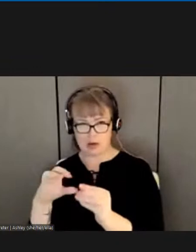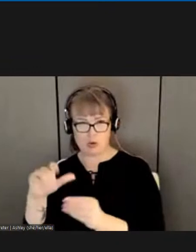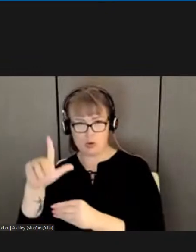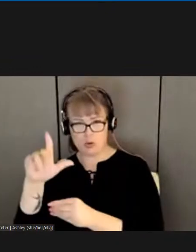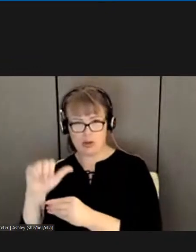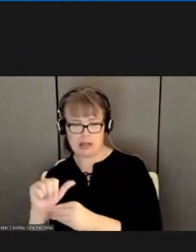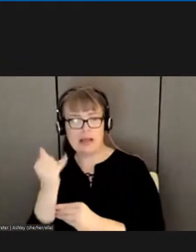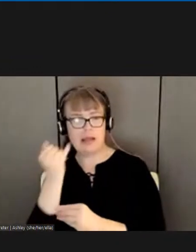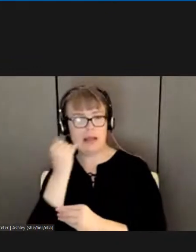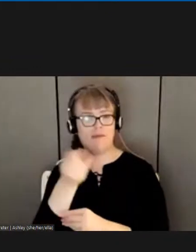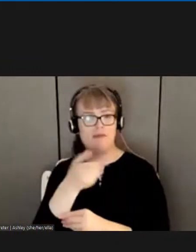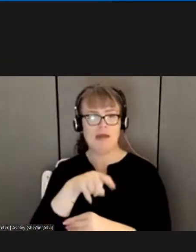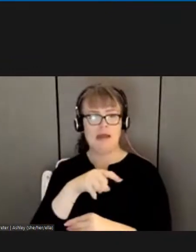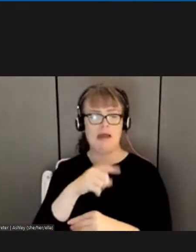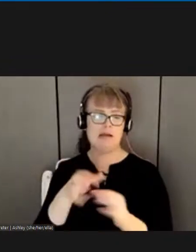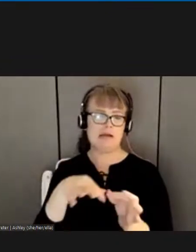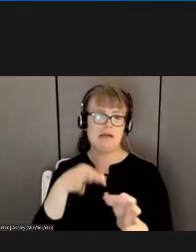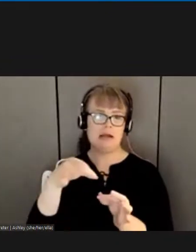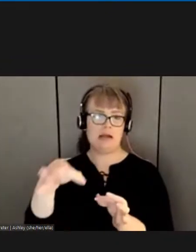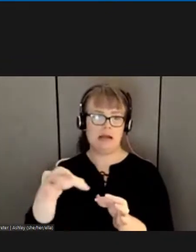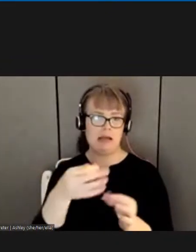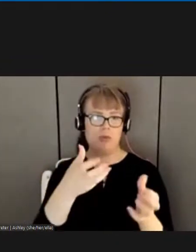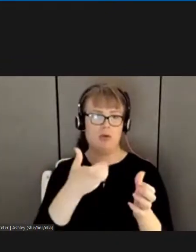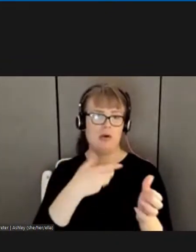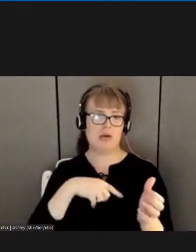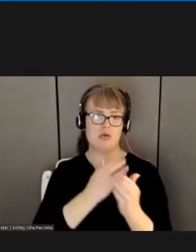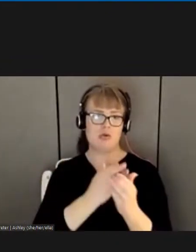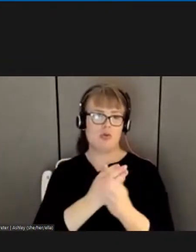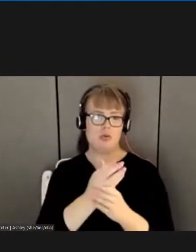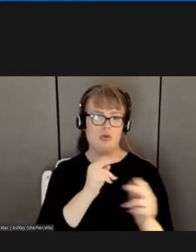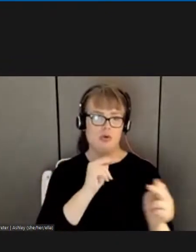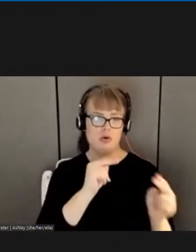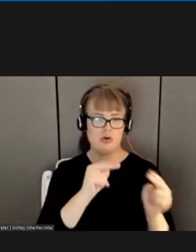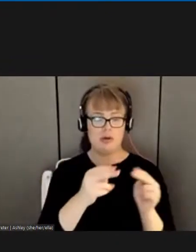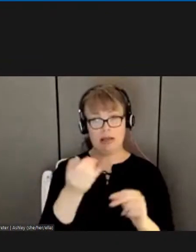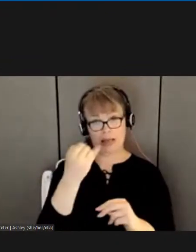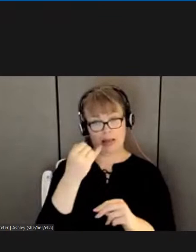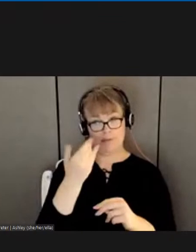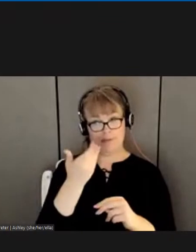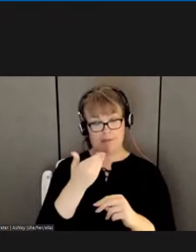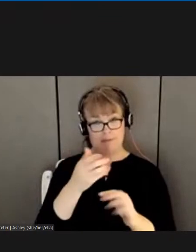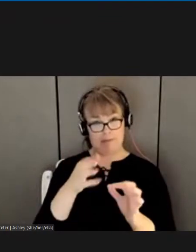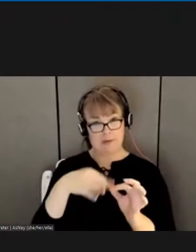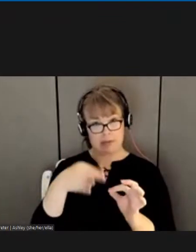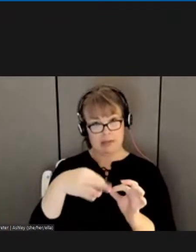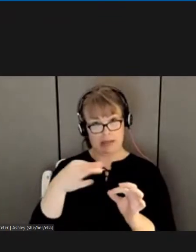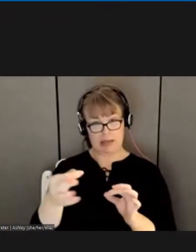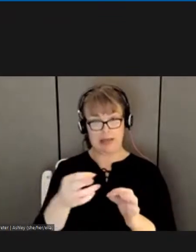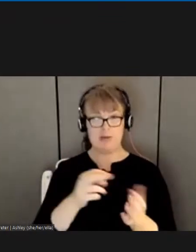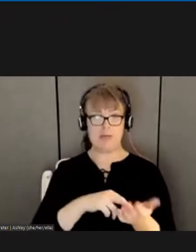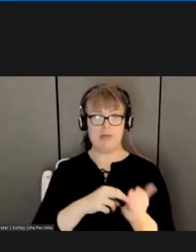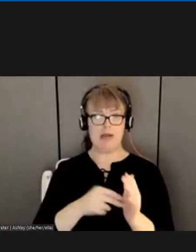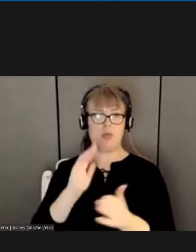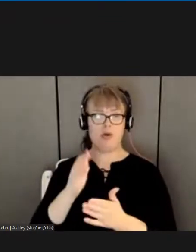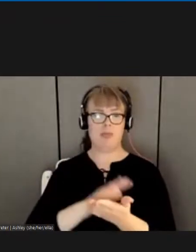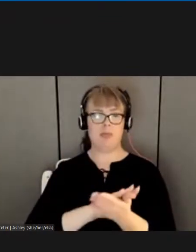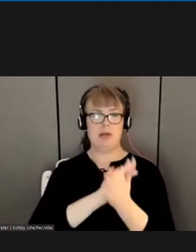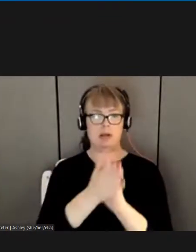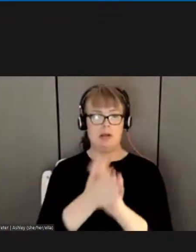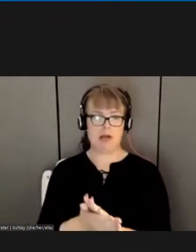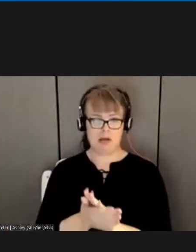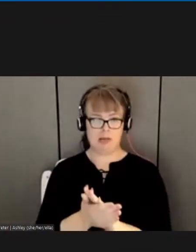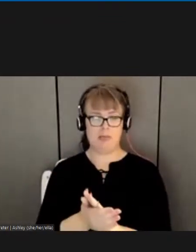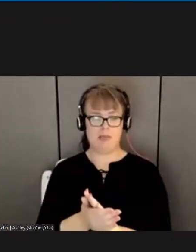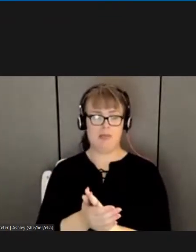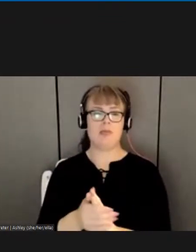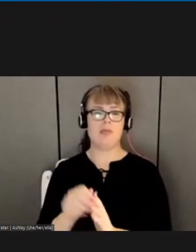Normally, when they're delayed, if we win it, then it's retroactive, but it's hard in advance to negotiate to get something